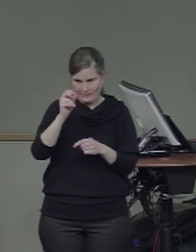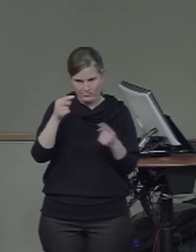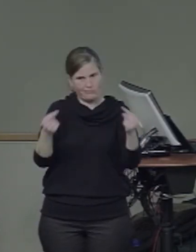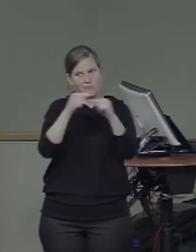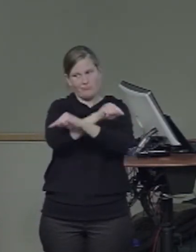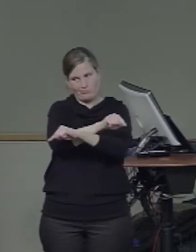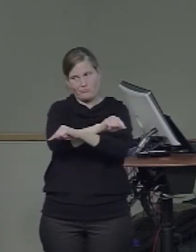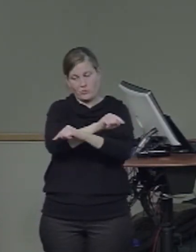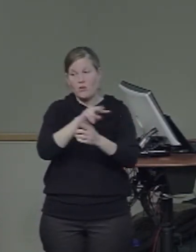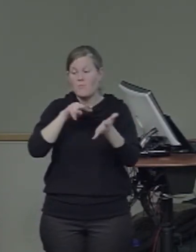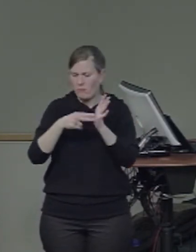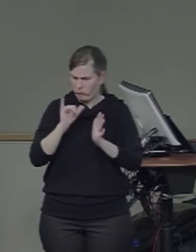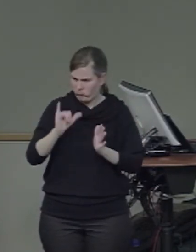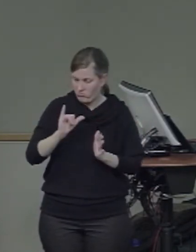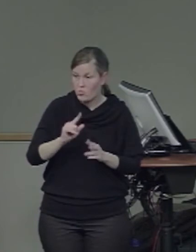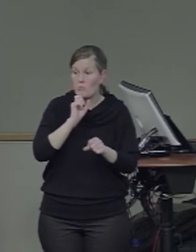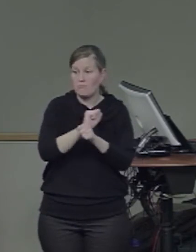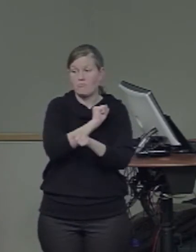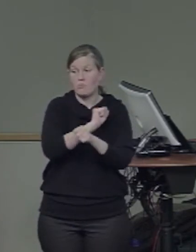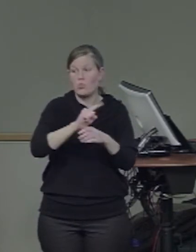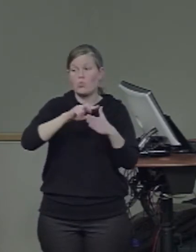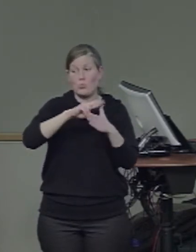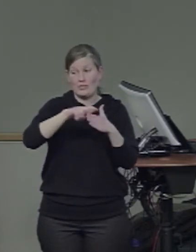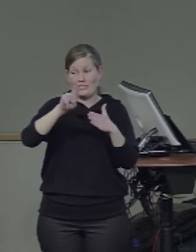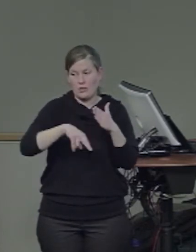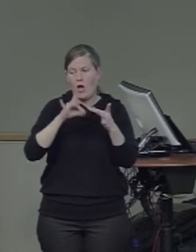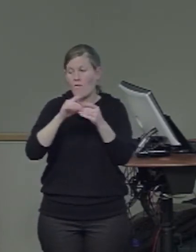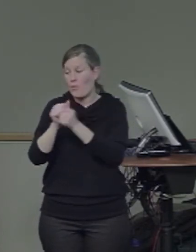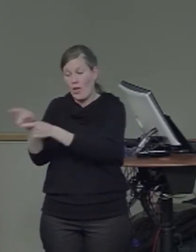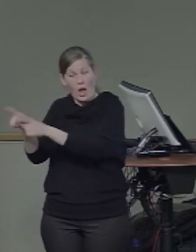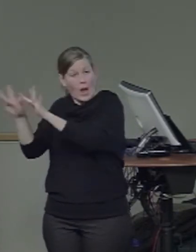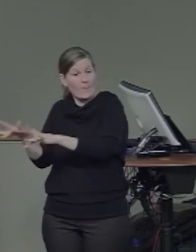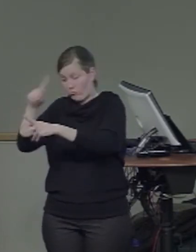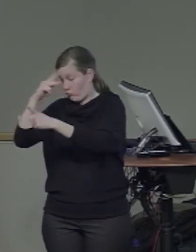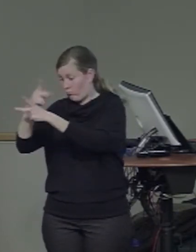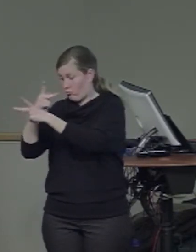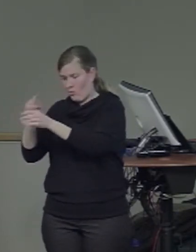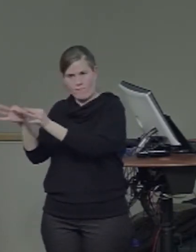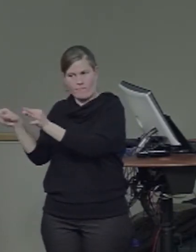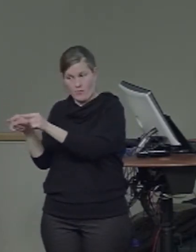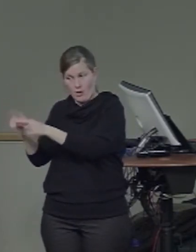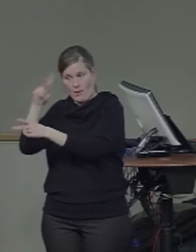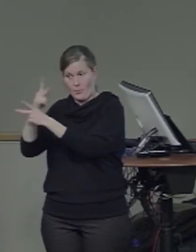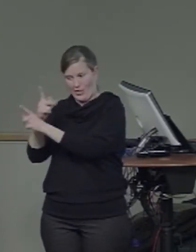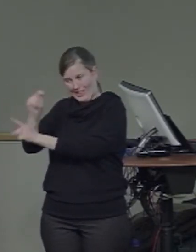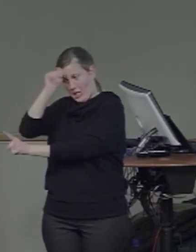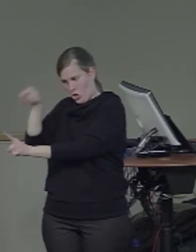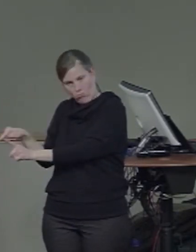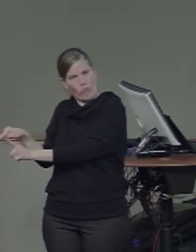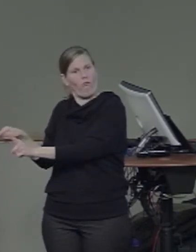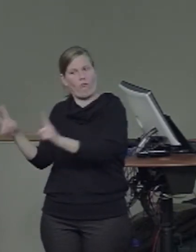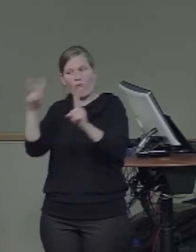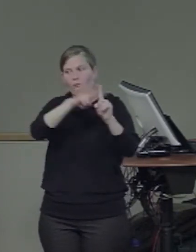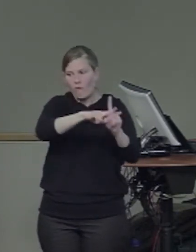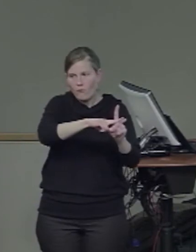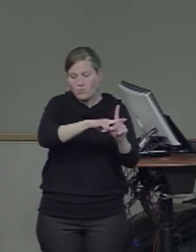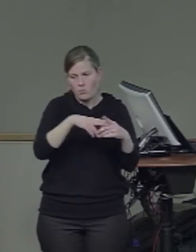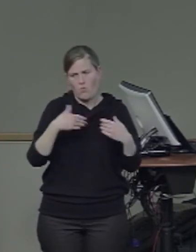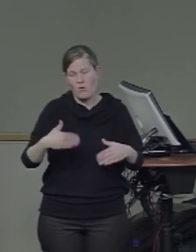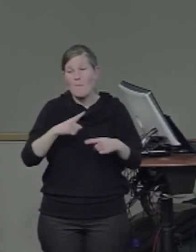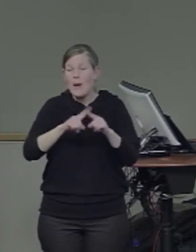computational theory, but don't really have a clear explanation